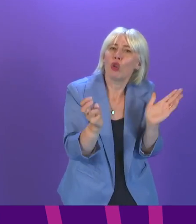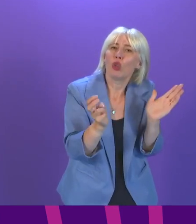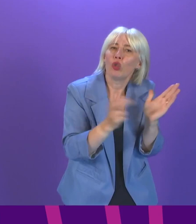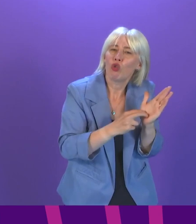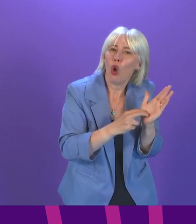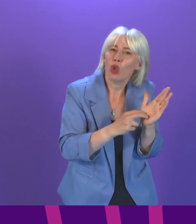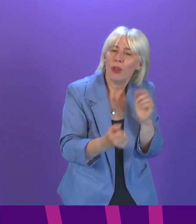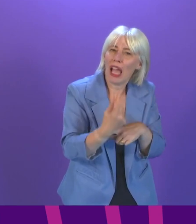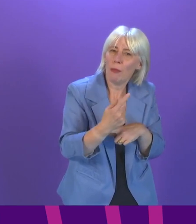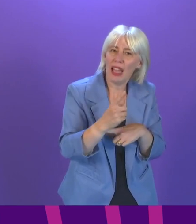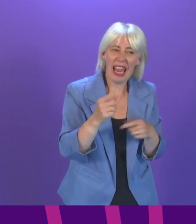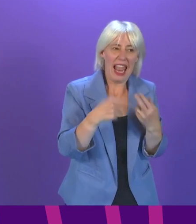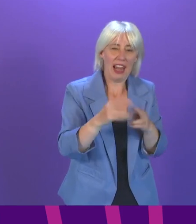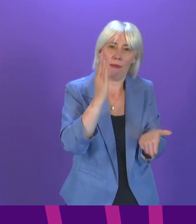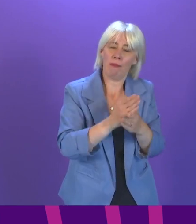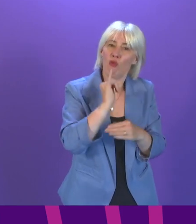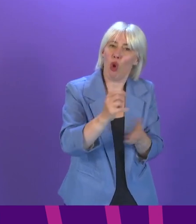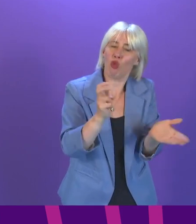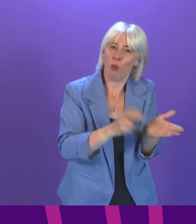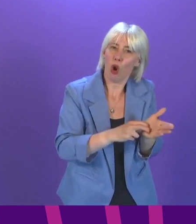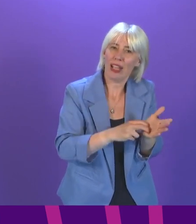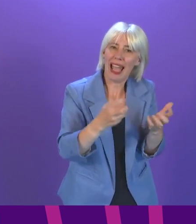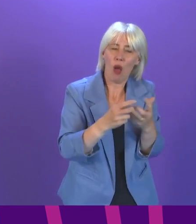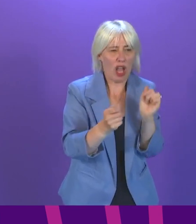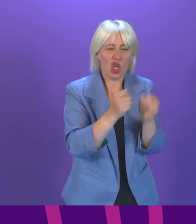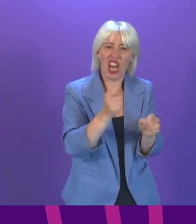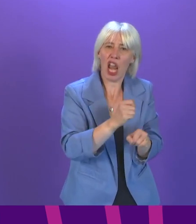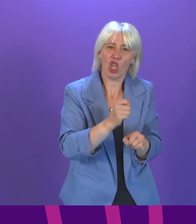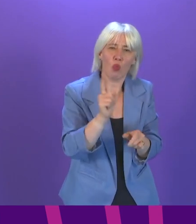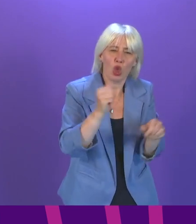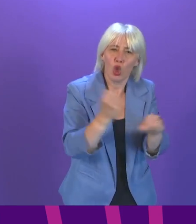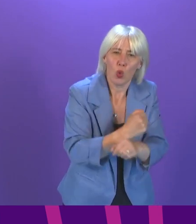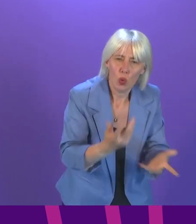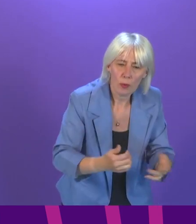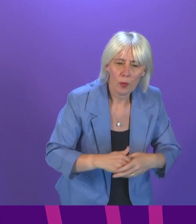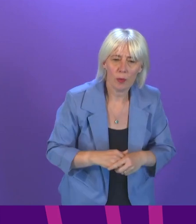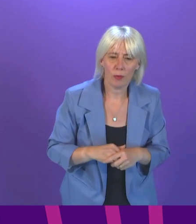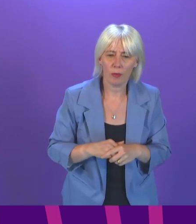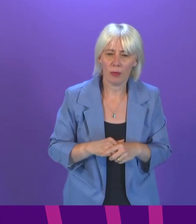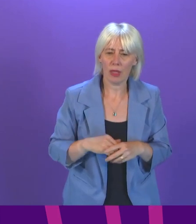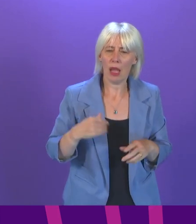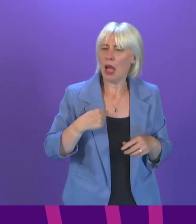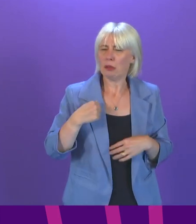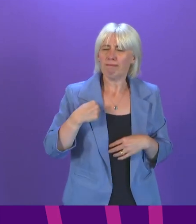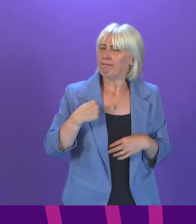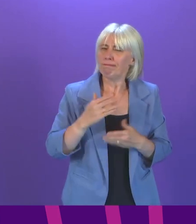what people can do about it, and when we can catch up on that. First Minister. I figure for how many people may have their